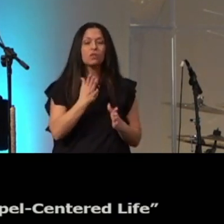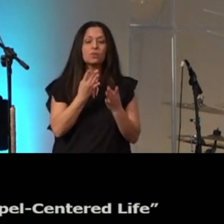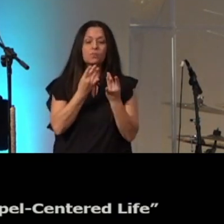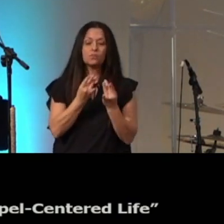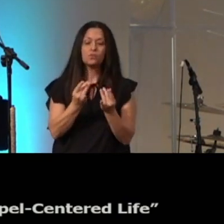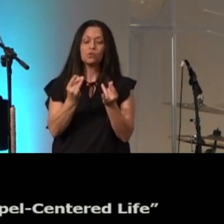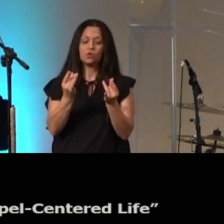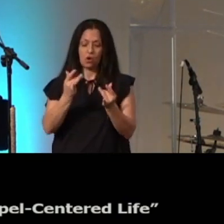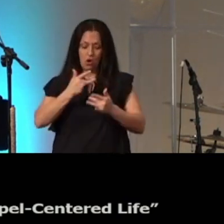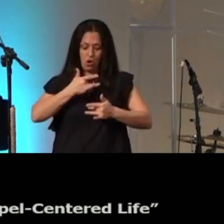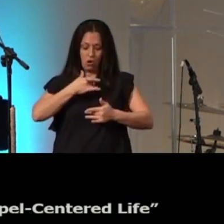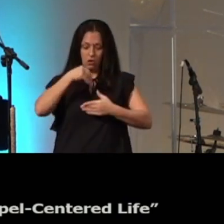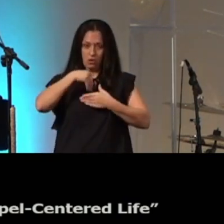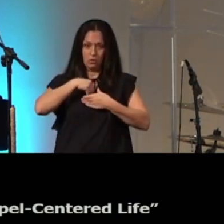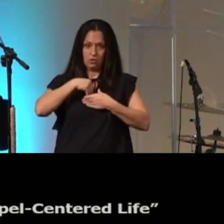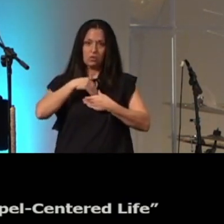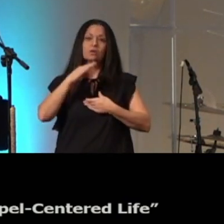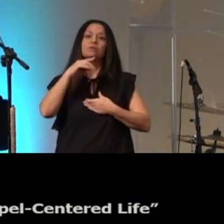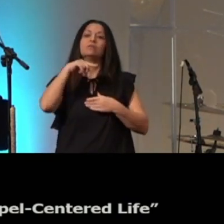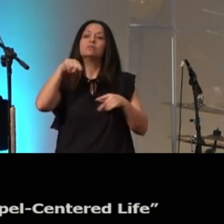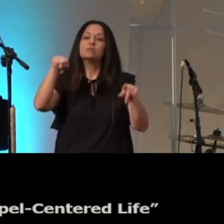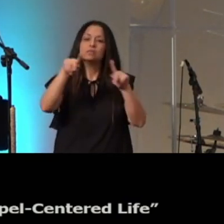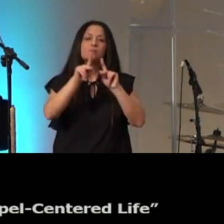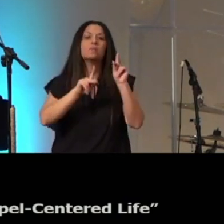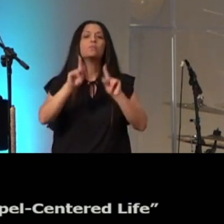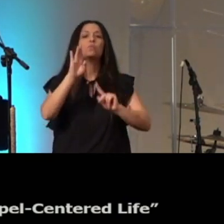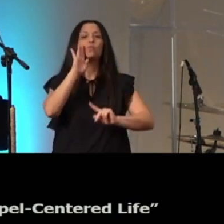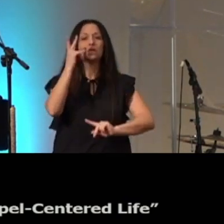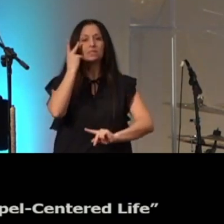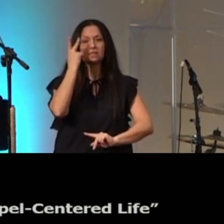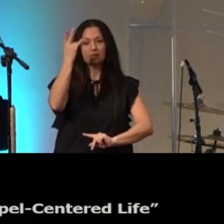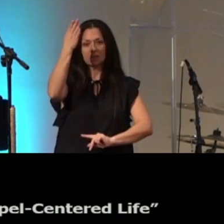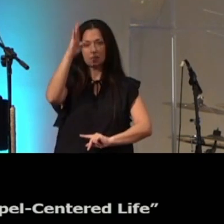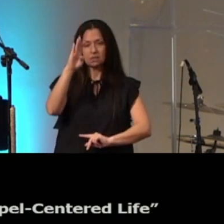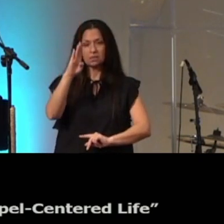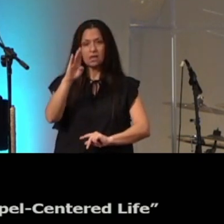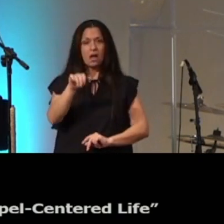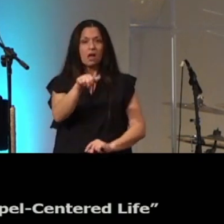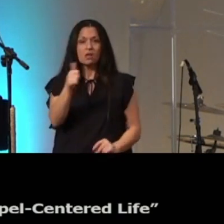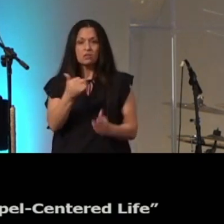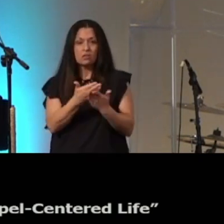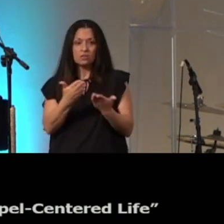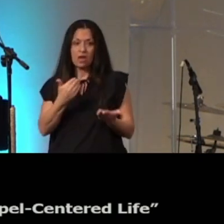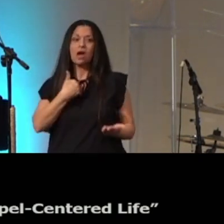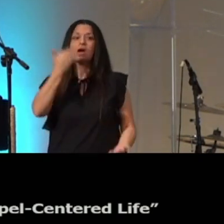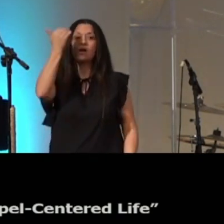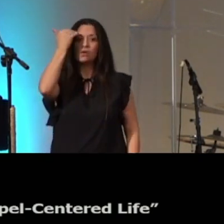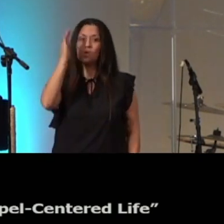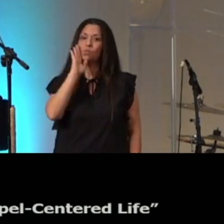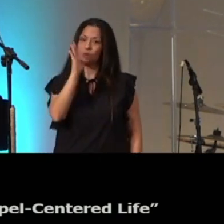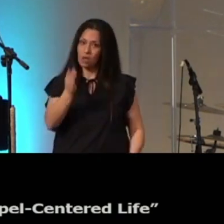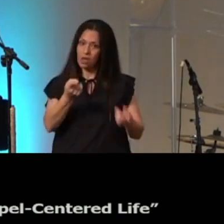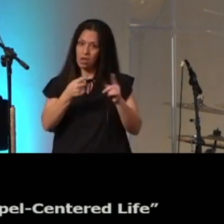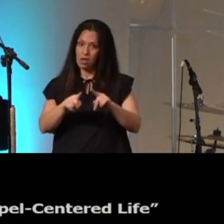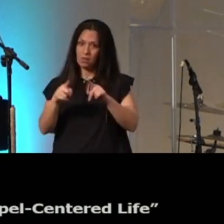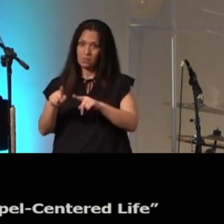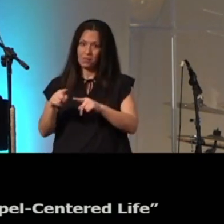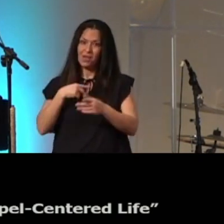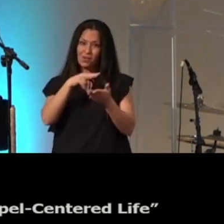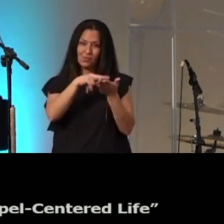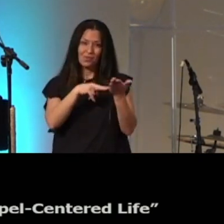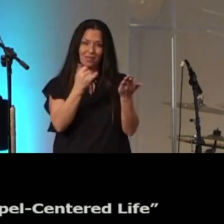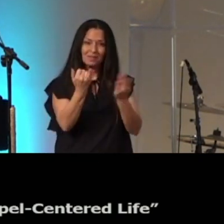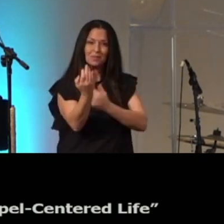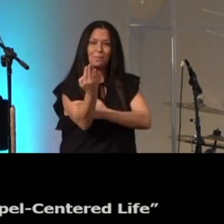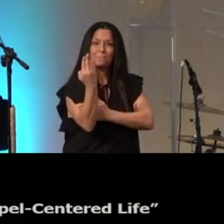shall see God the other thing that I know will happen because I read it this morning the other thing that will